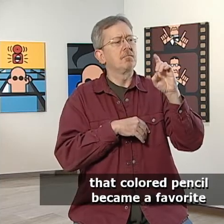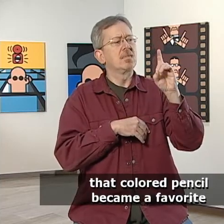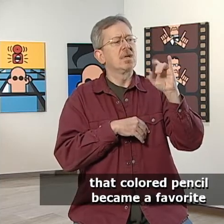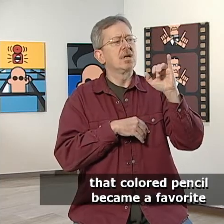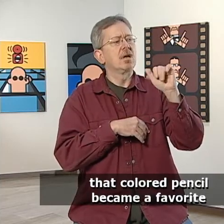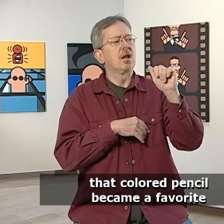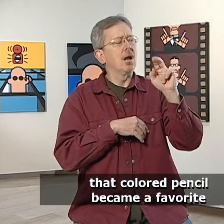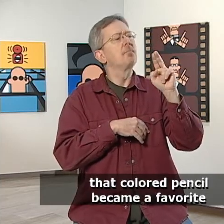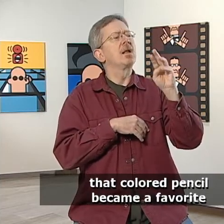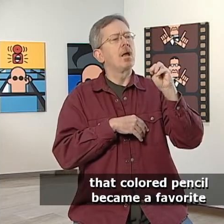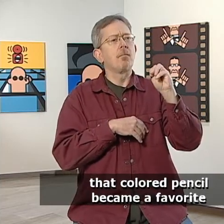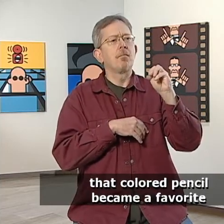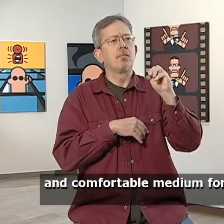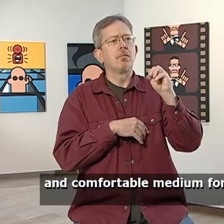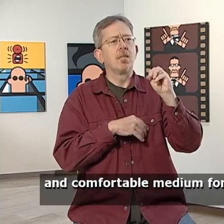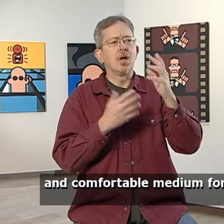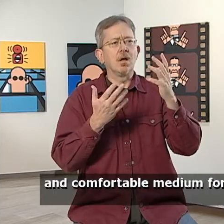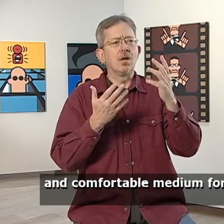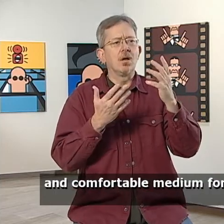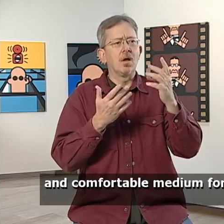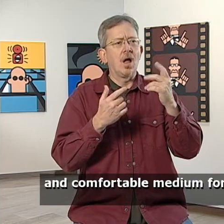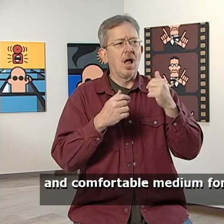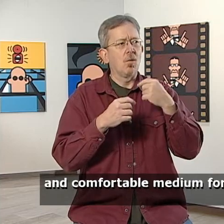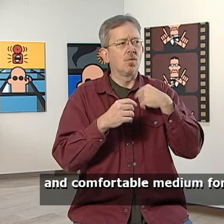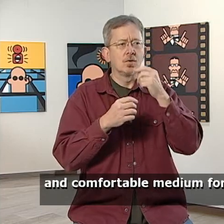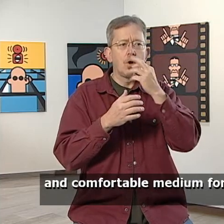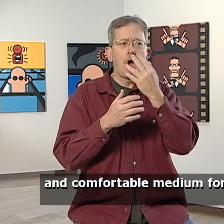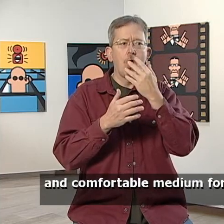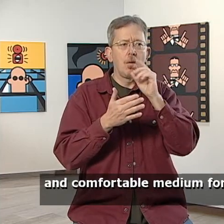colored pencil became a favorite and comfortable medium for me.